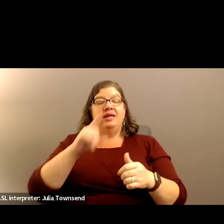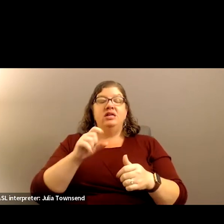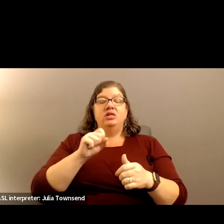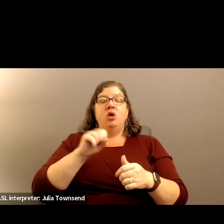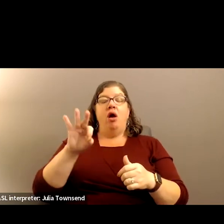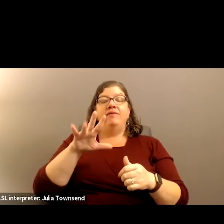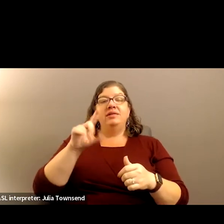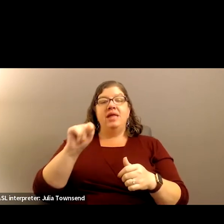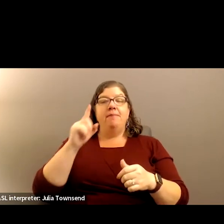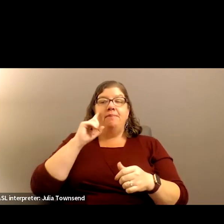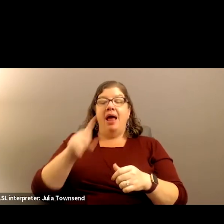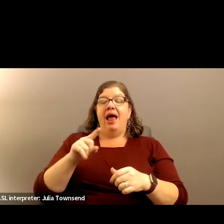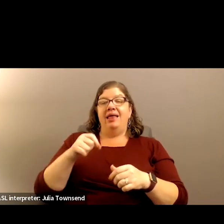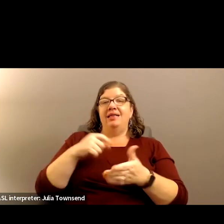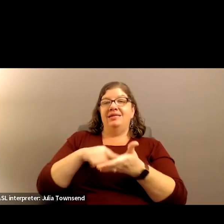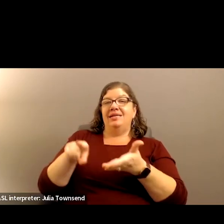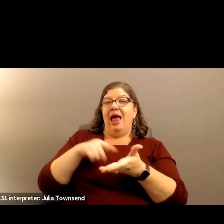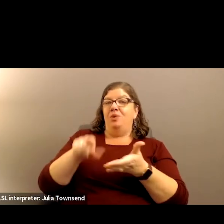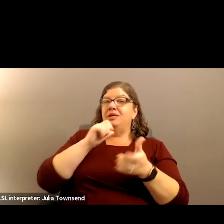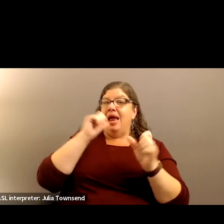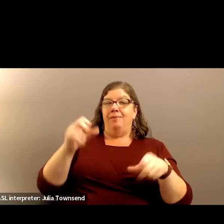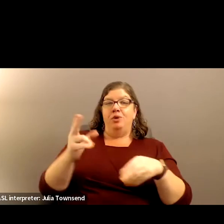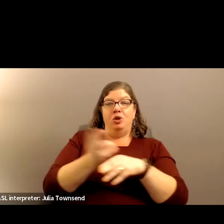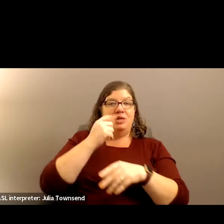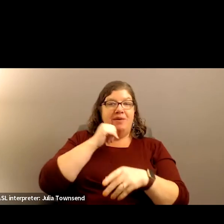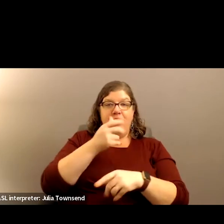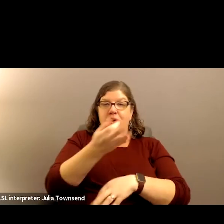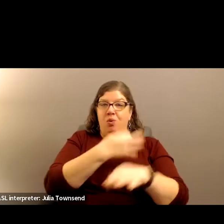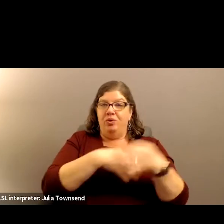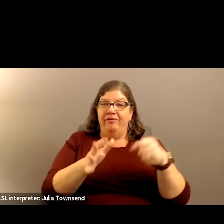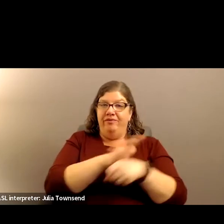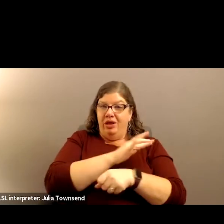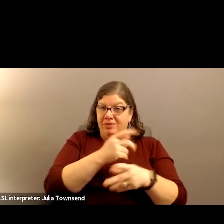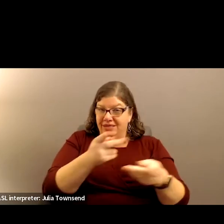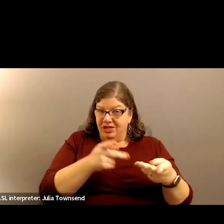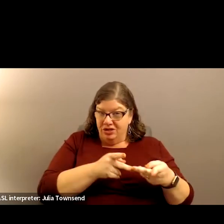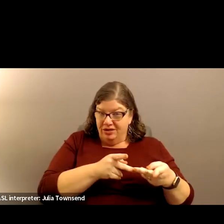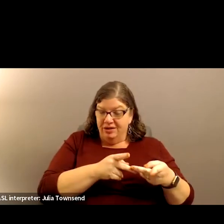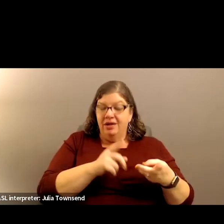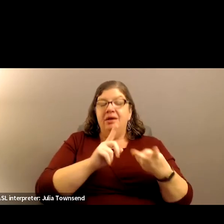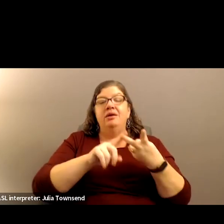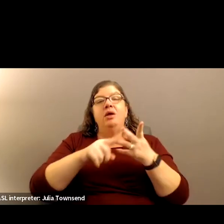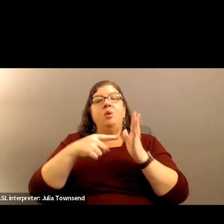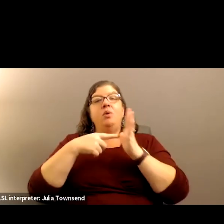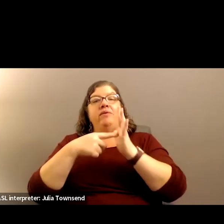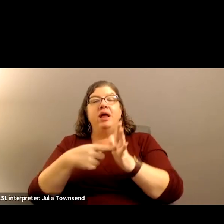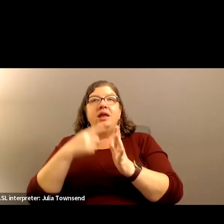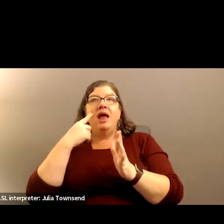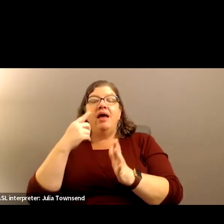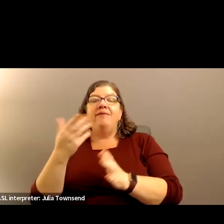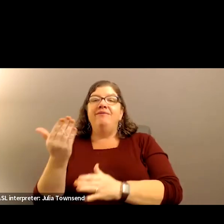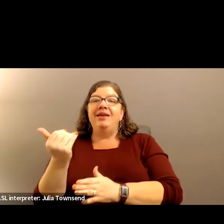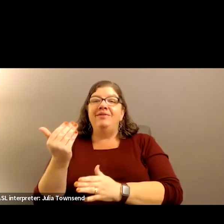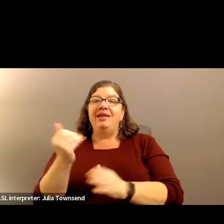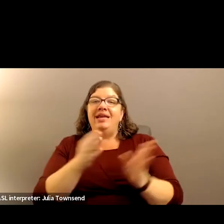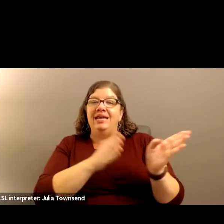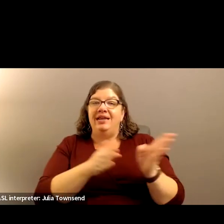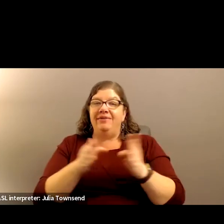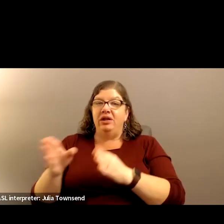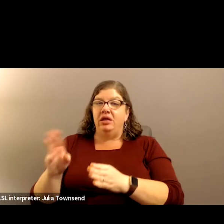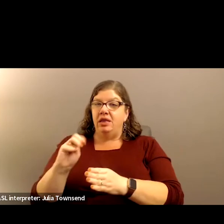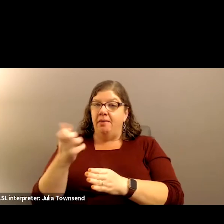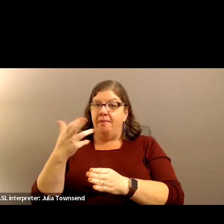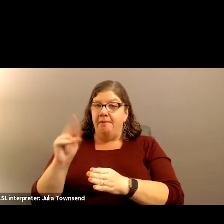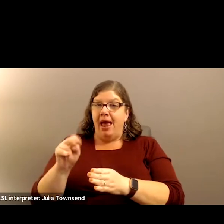salaries that we're not able to use and we can't fill positions. But that also is reflective of 15 individuals that Maxim